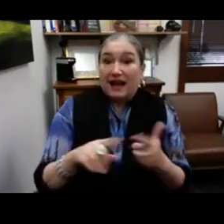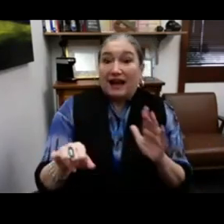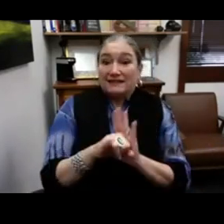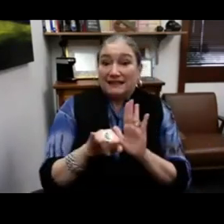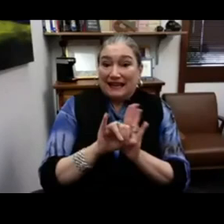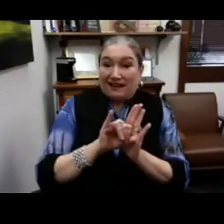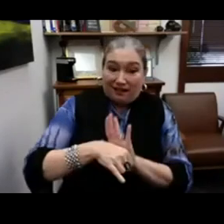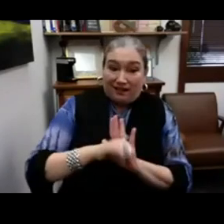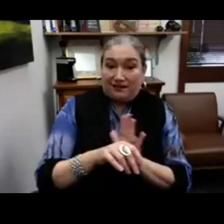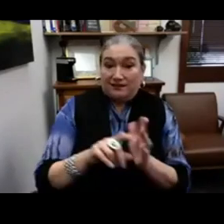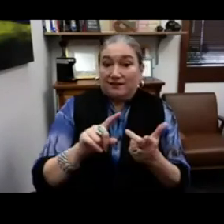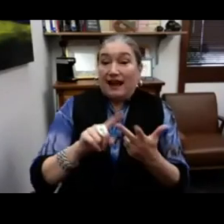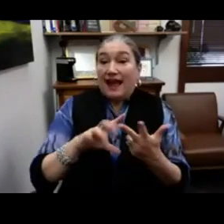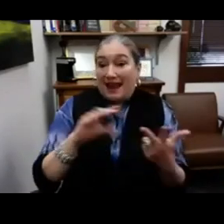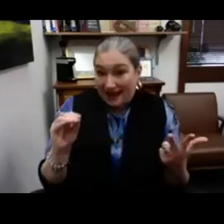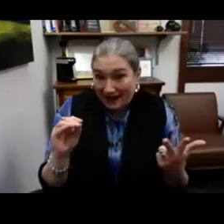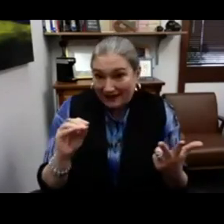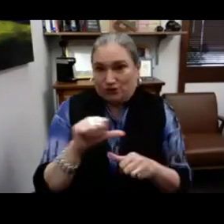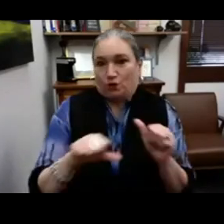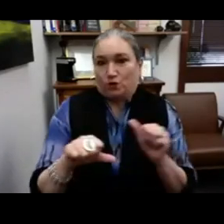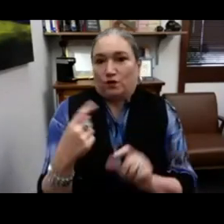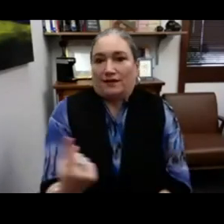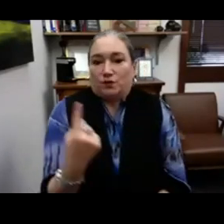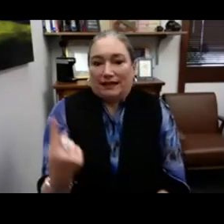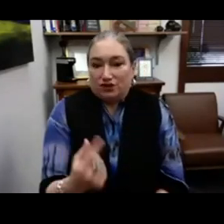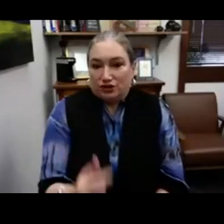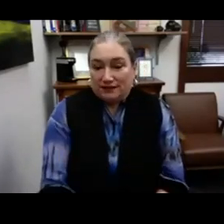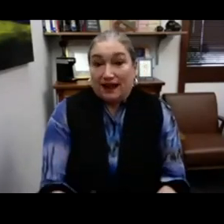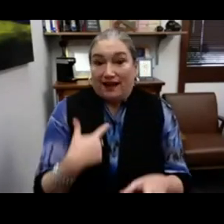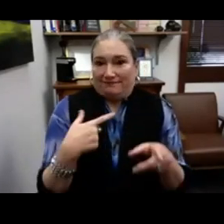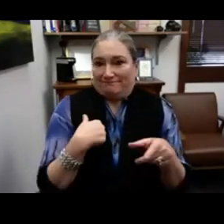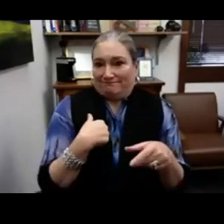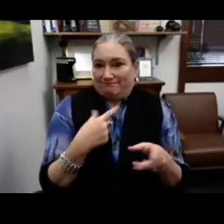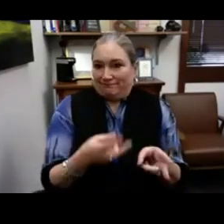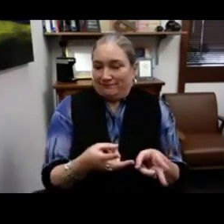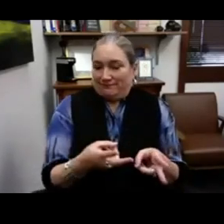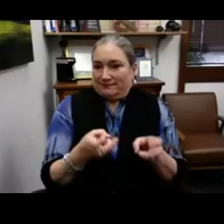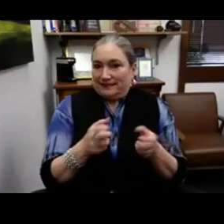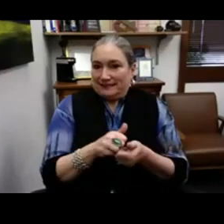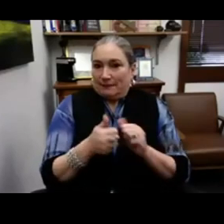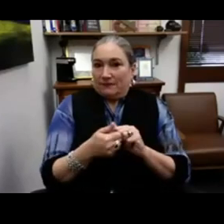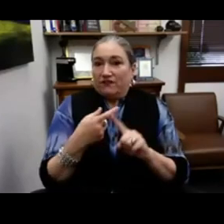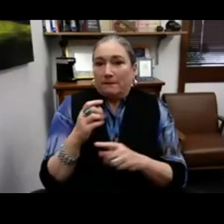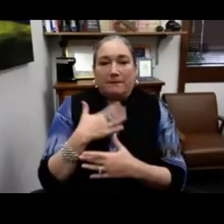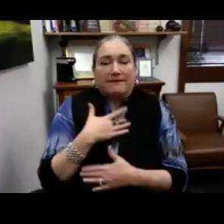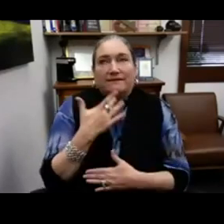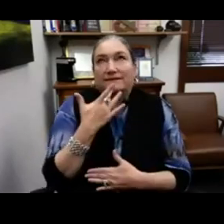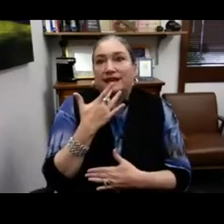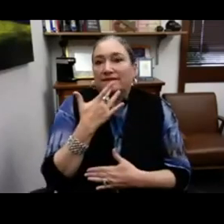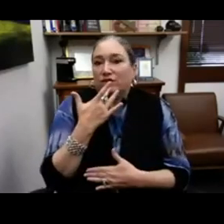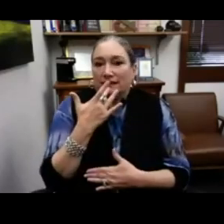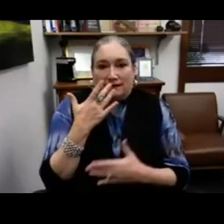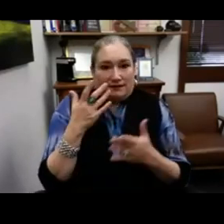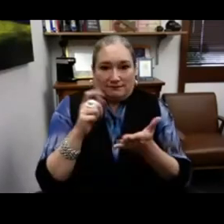they're causing on our deaf bodies with language deprivation, identity development struggle, and social